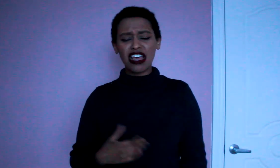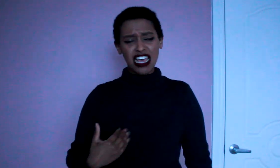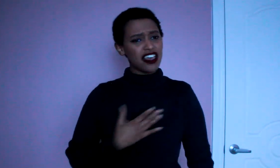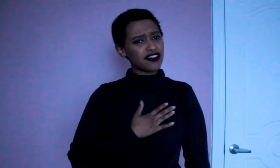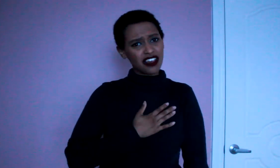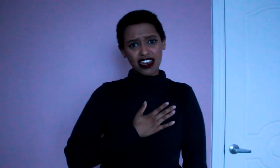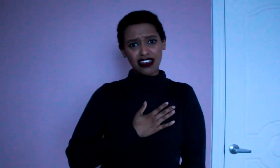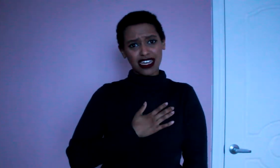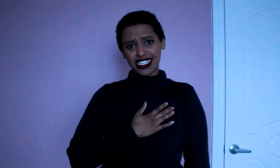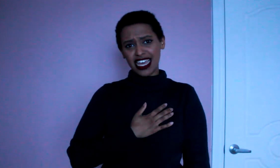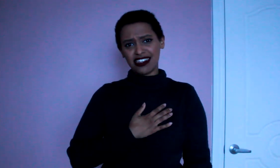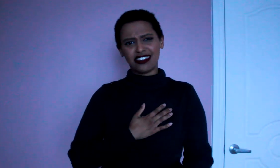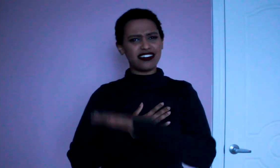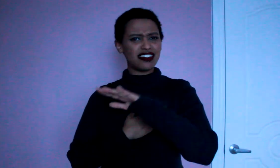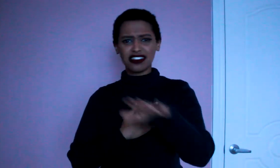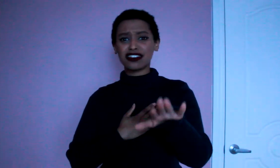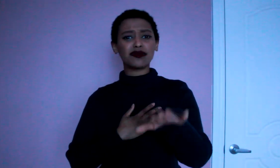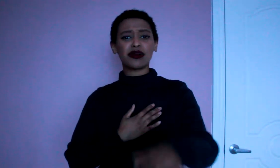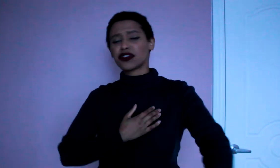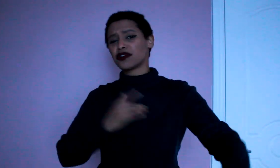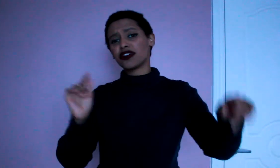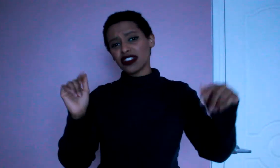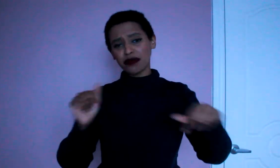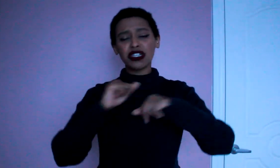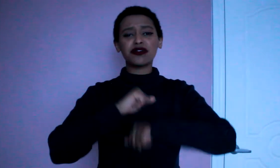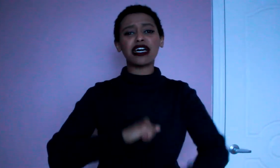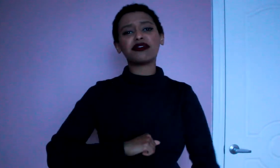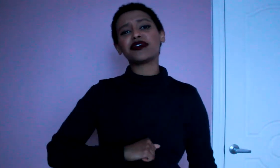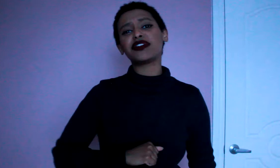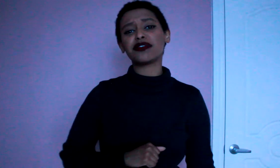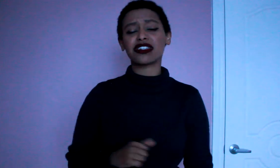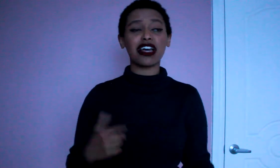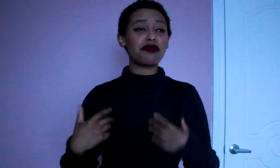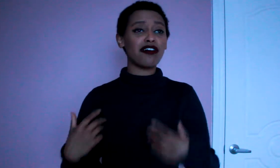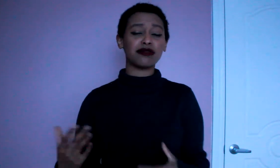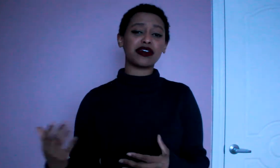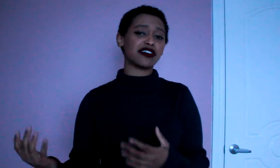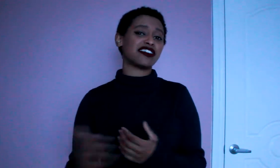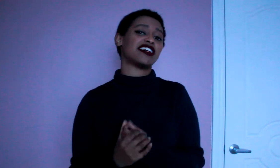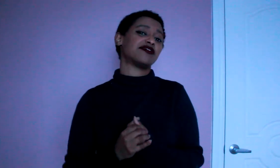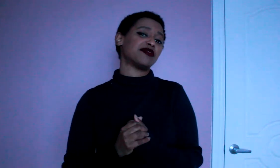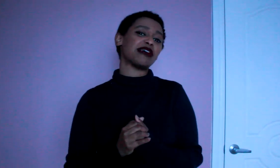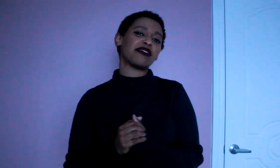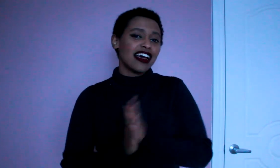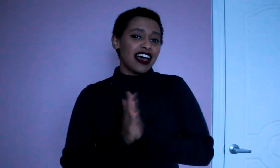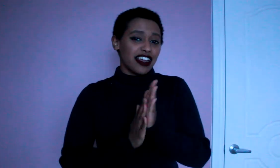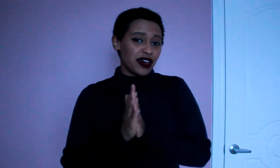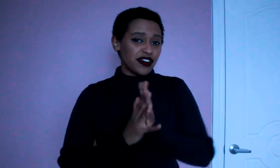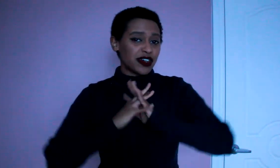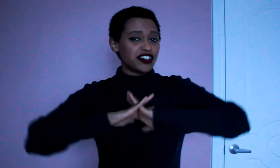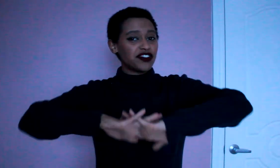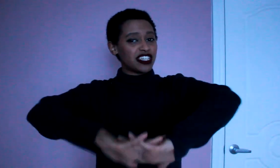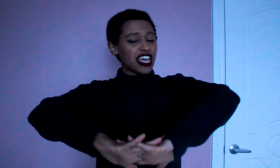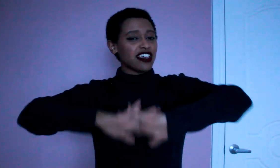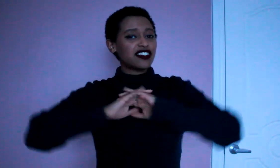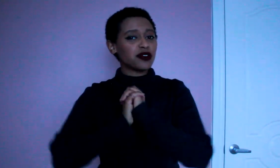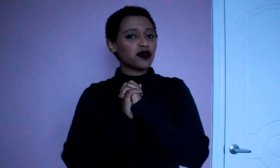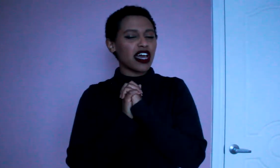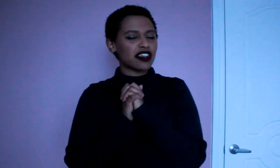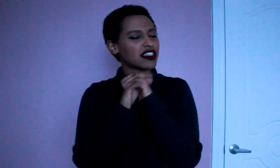if anything I said doesn't sit well with you let me know down below too because I'm all about a good nature debate I do have a question for the day to kind of